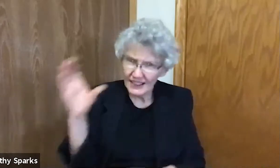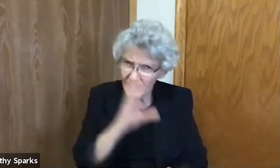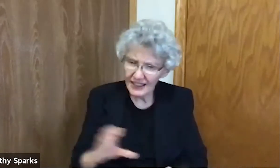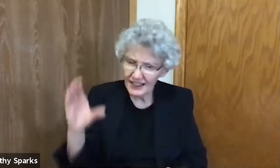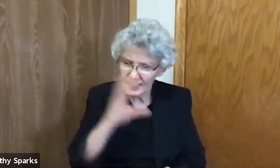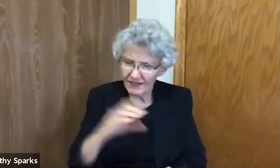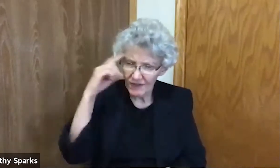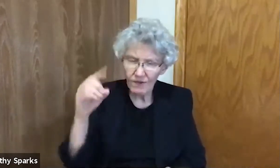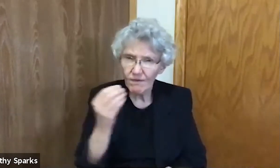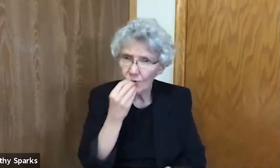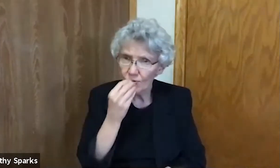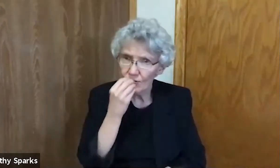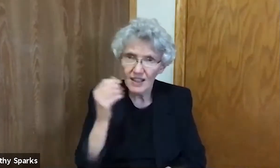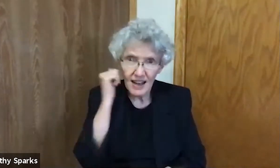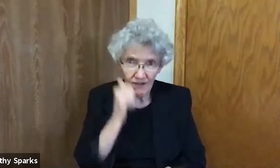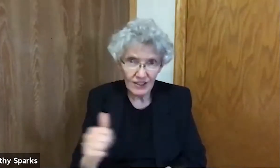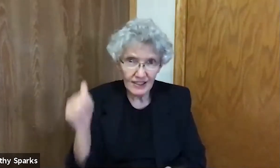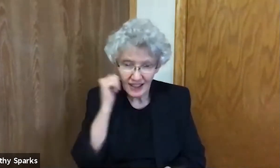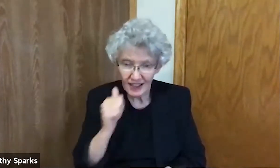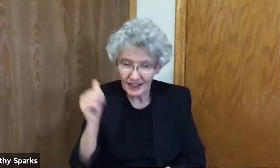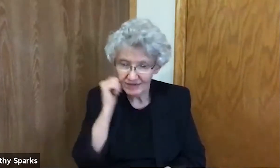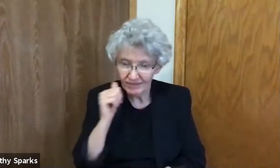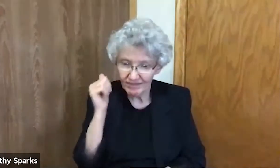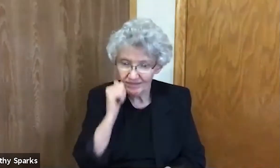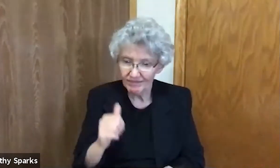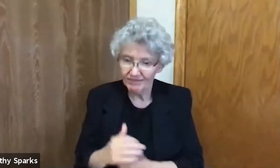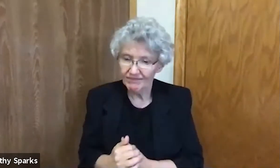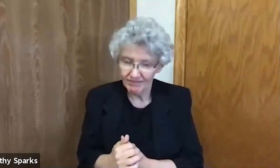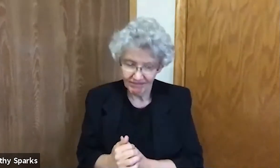For those whose bodies need nourishment they cannot provide.